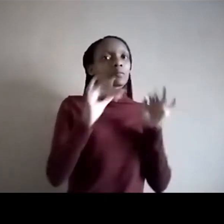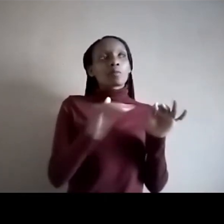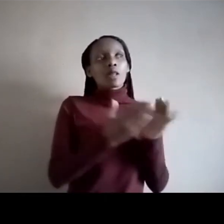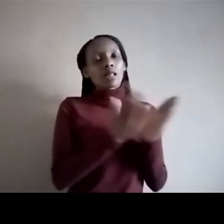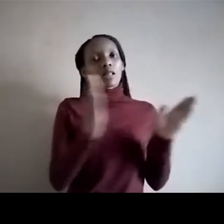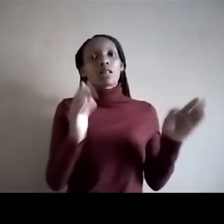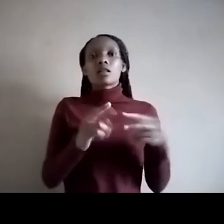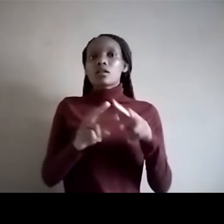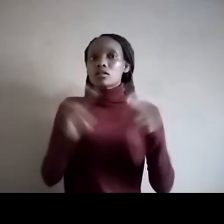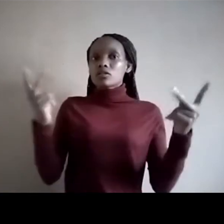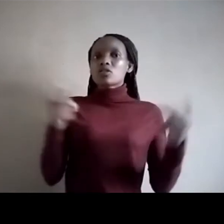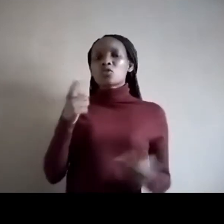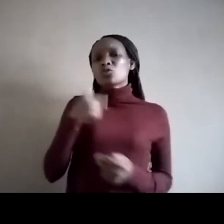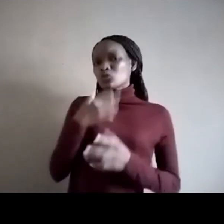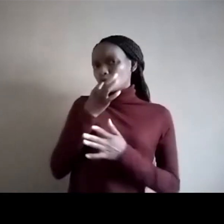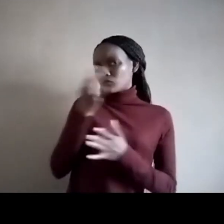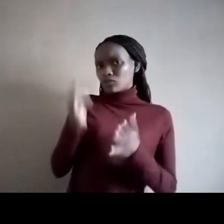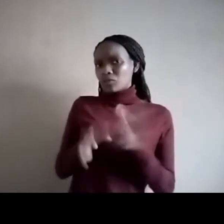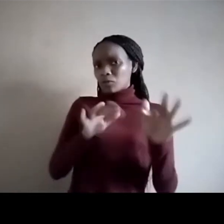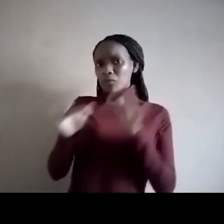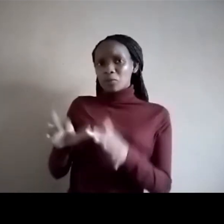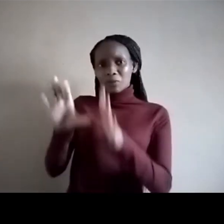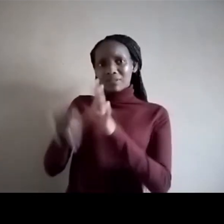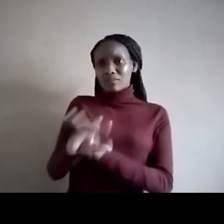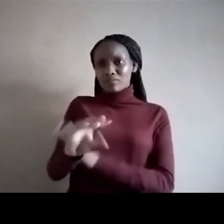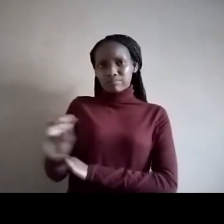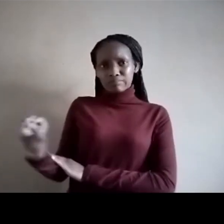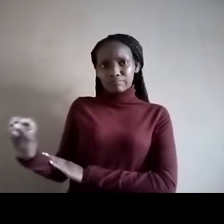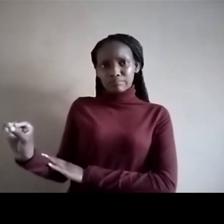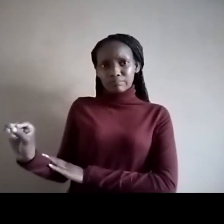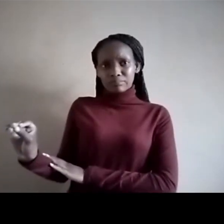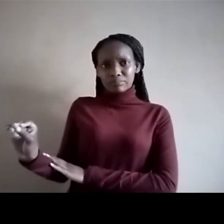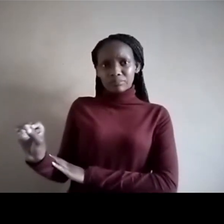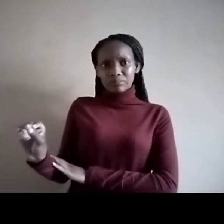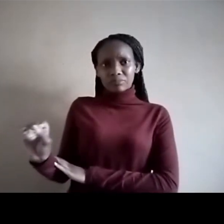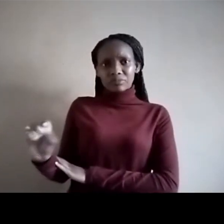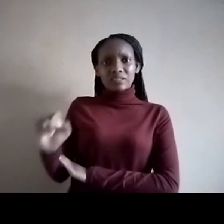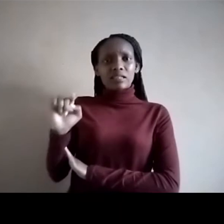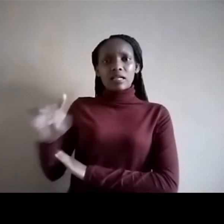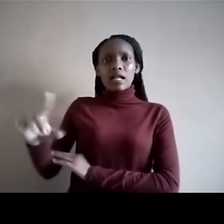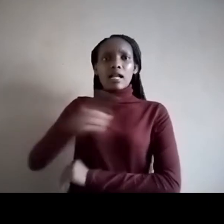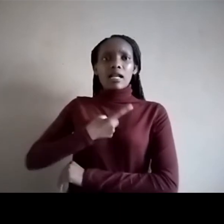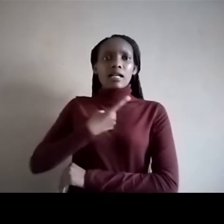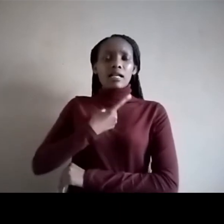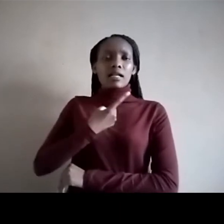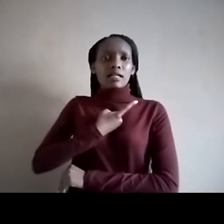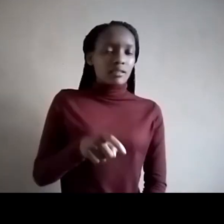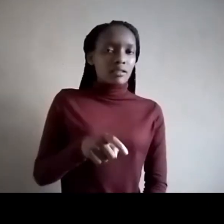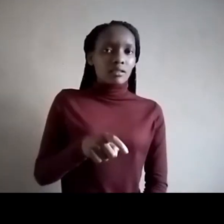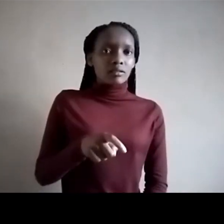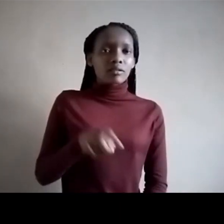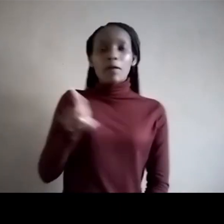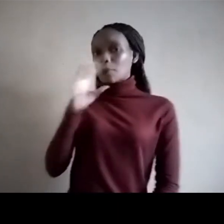that people with impairments relate to themselves in terms of the burden society places on them?